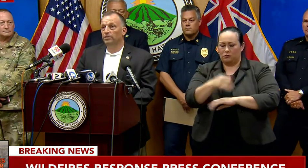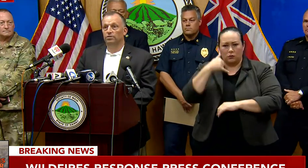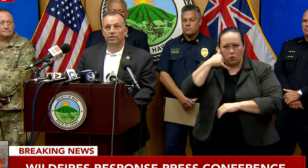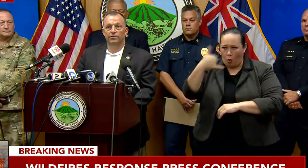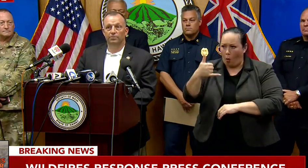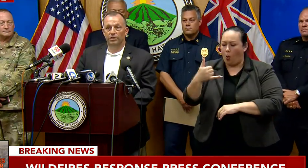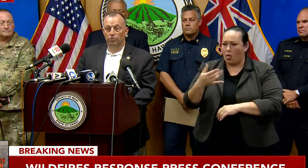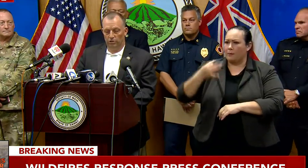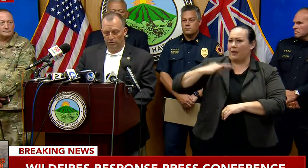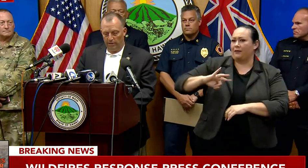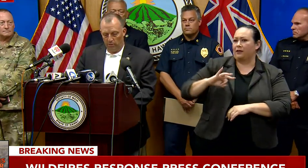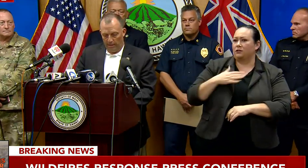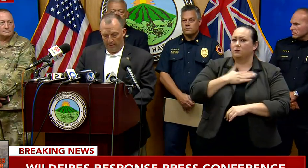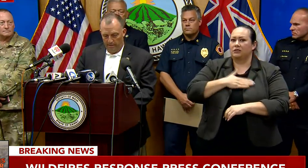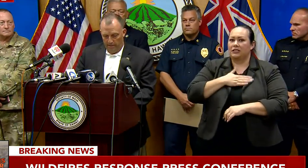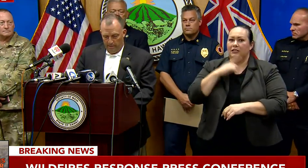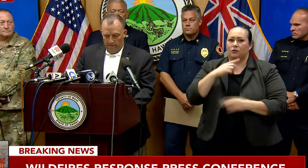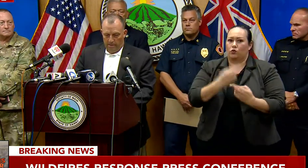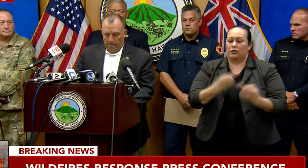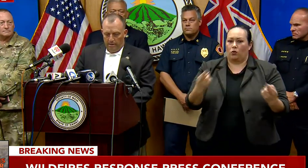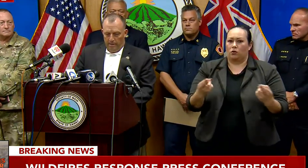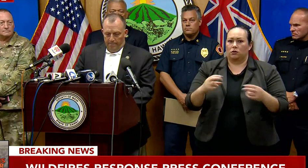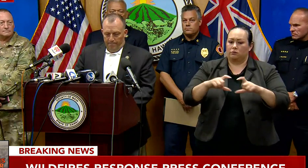hopefully get yourself some resources right away.